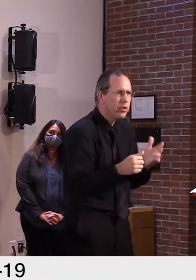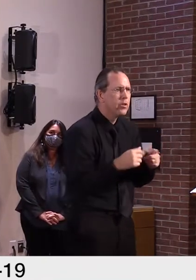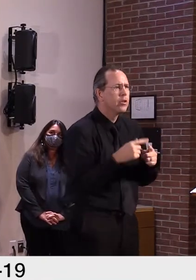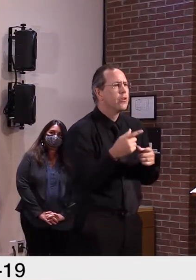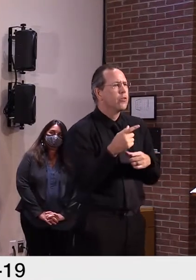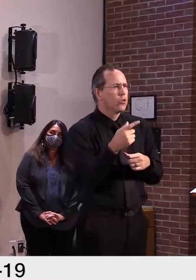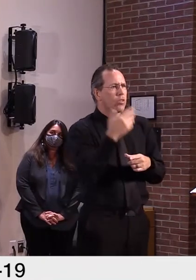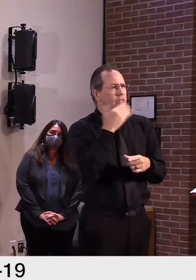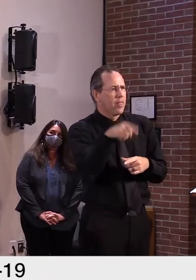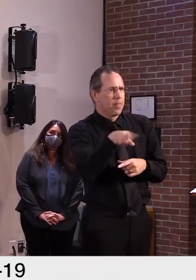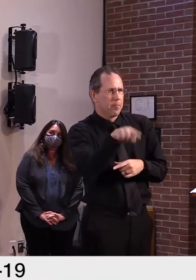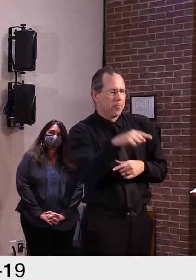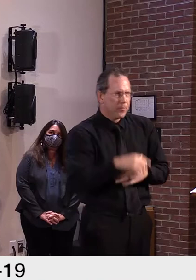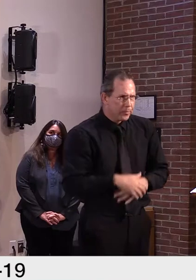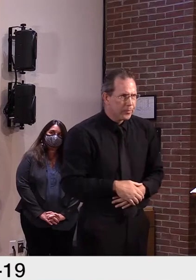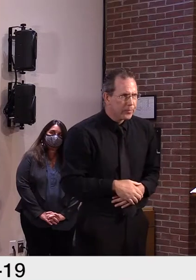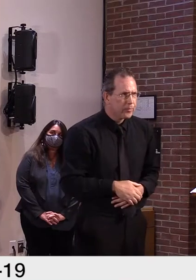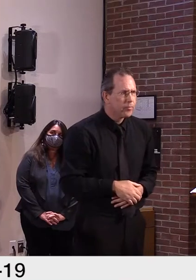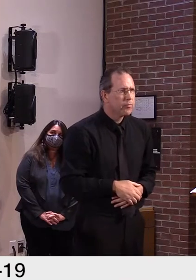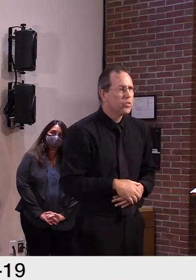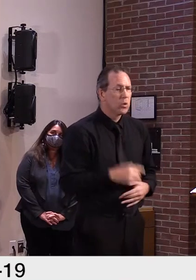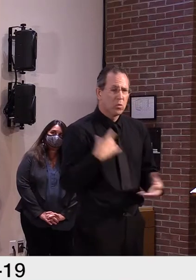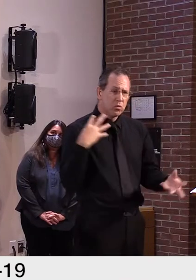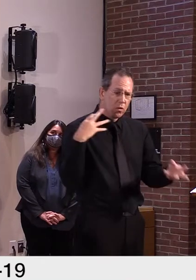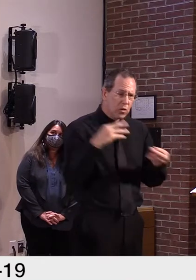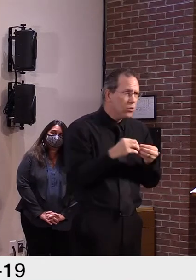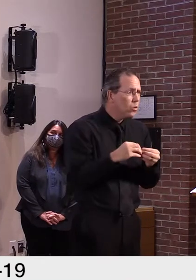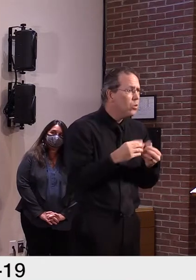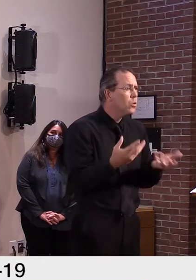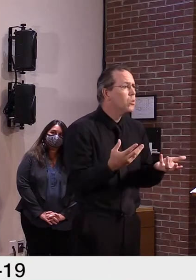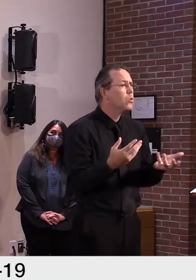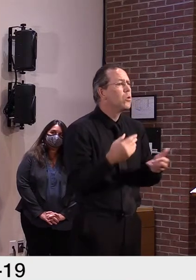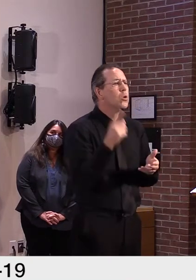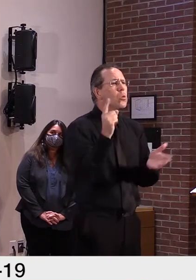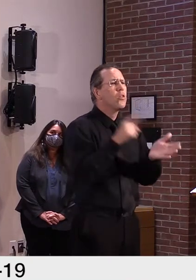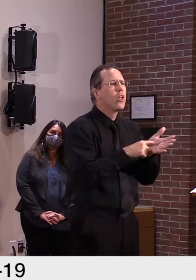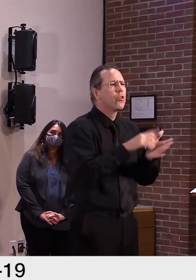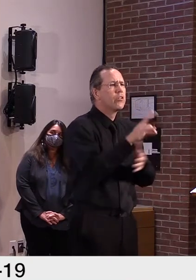at 1781 cases.